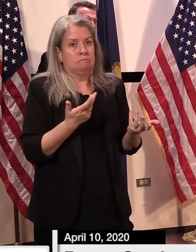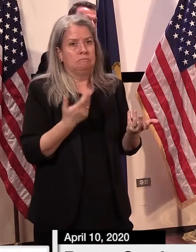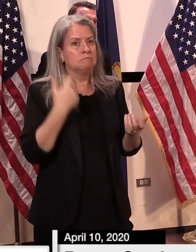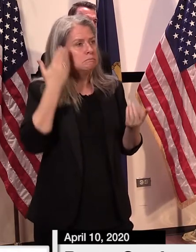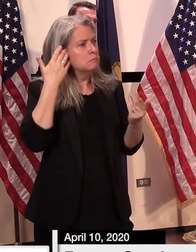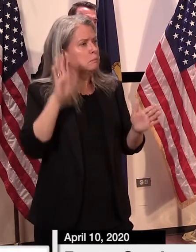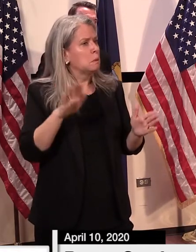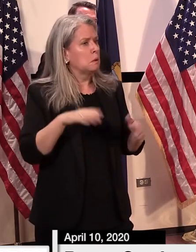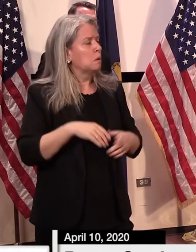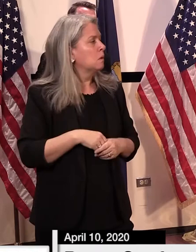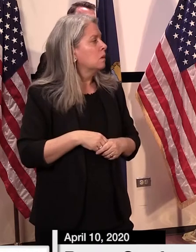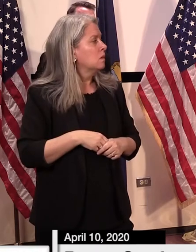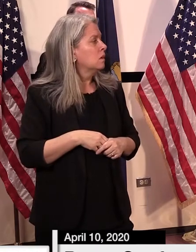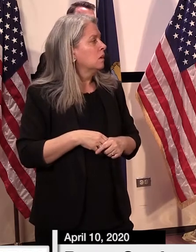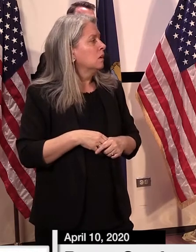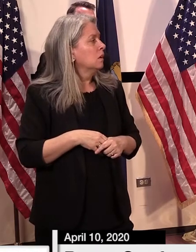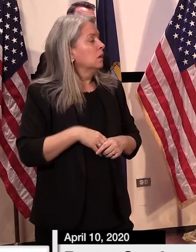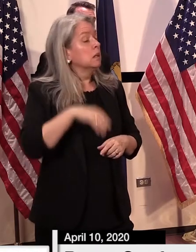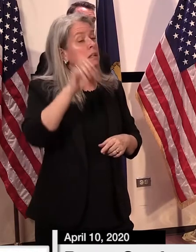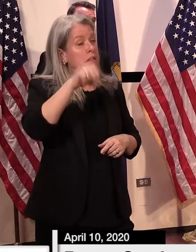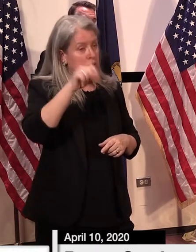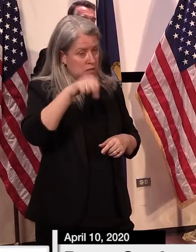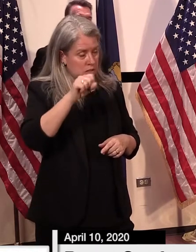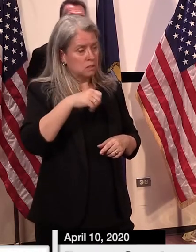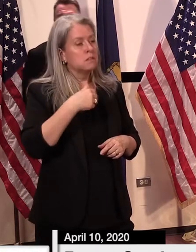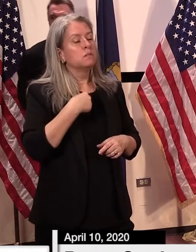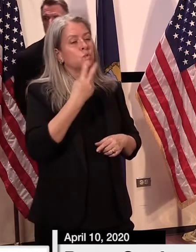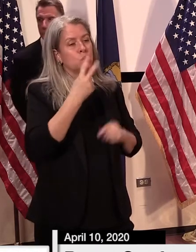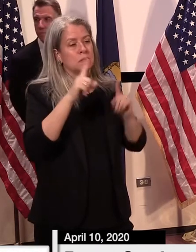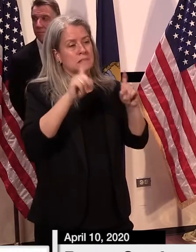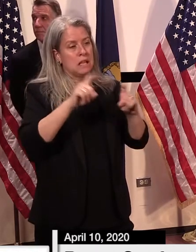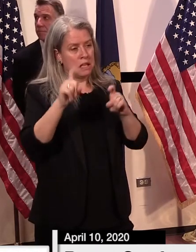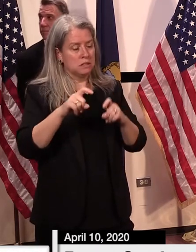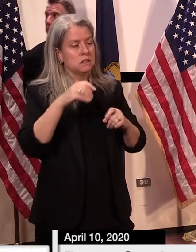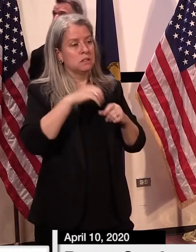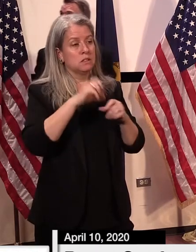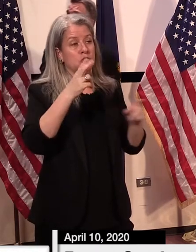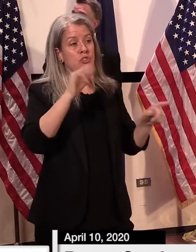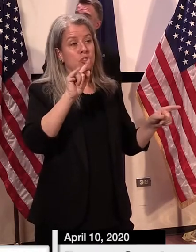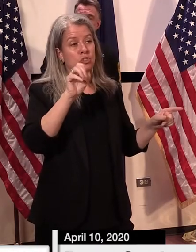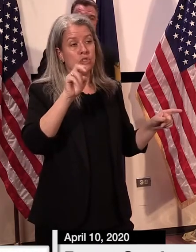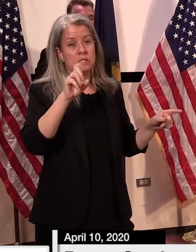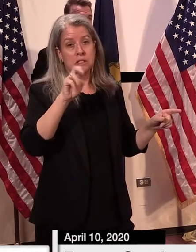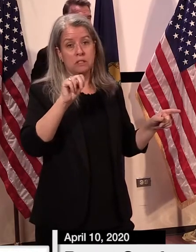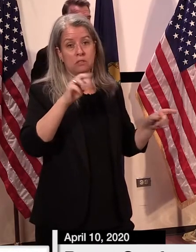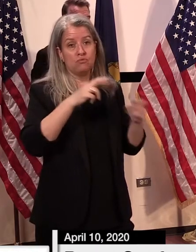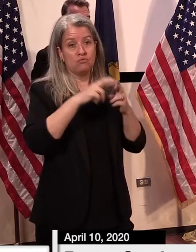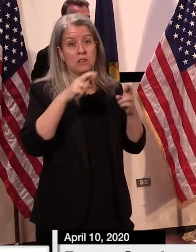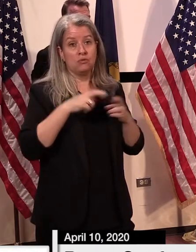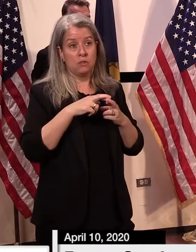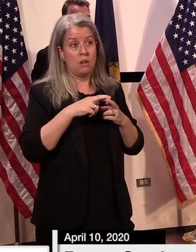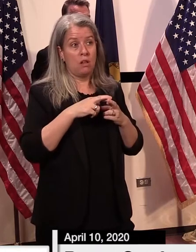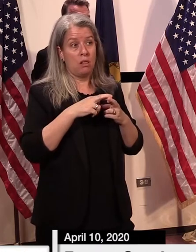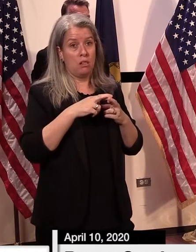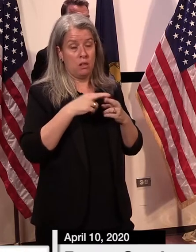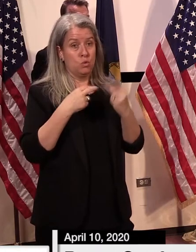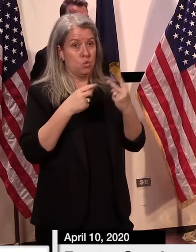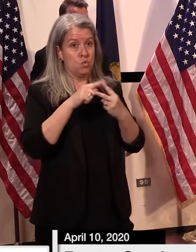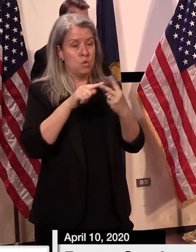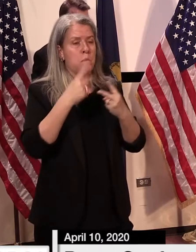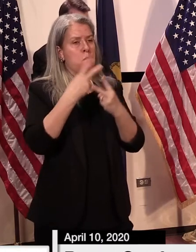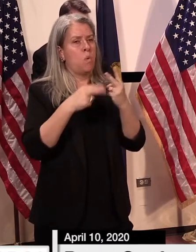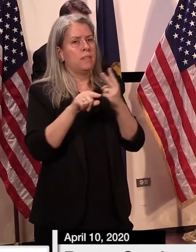We did have two tests that were conducted at the Chittenden Regional Facility that was negative.